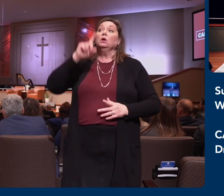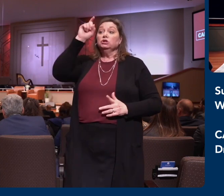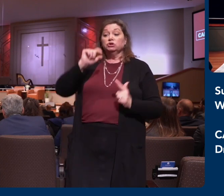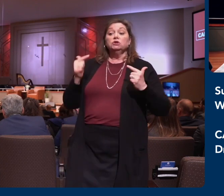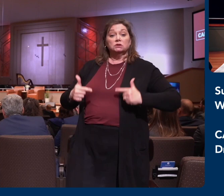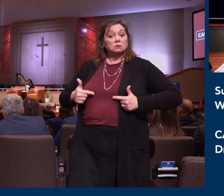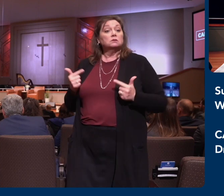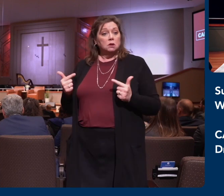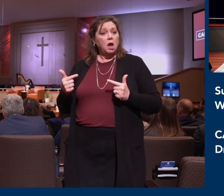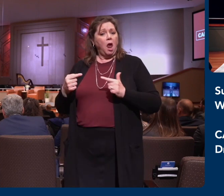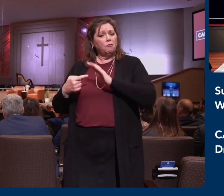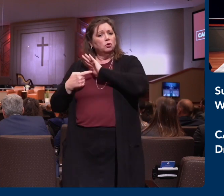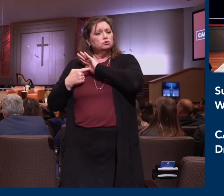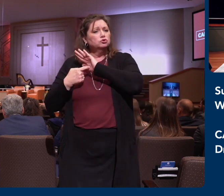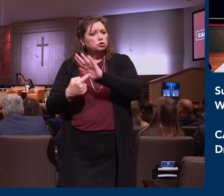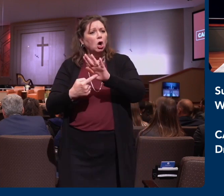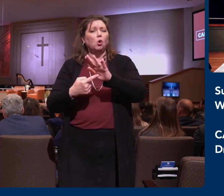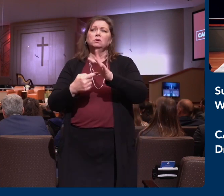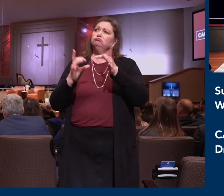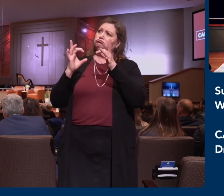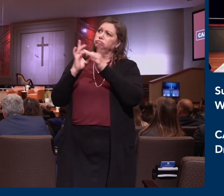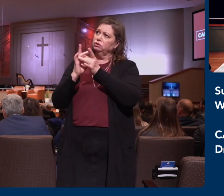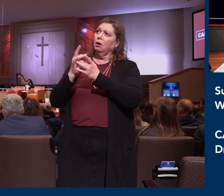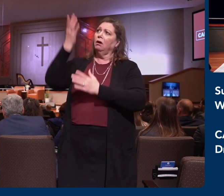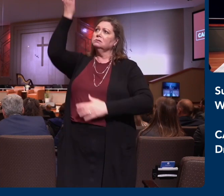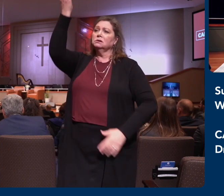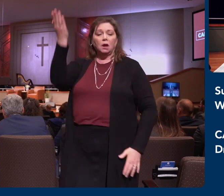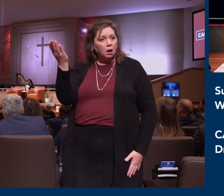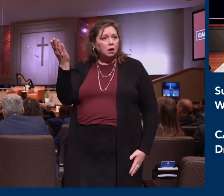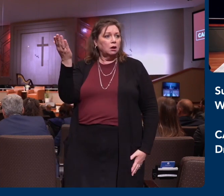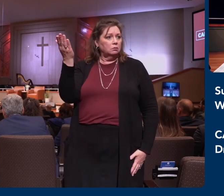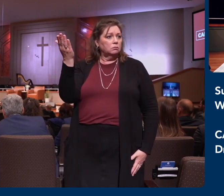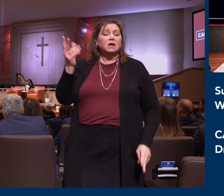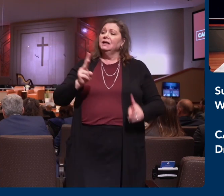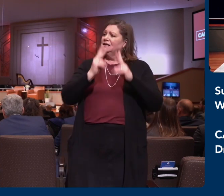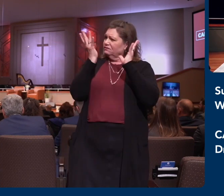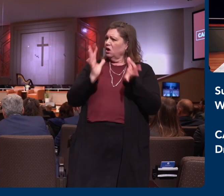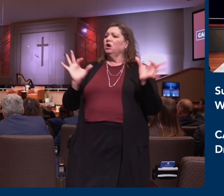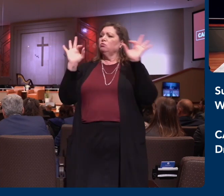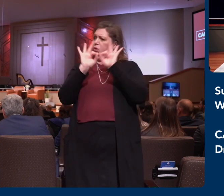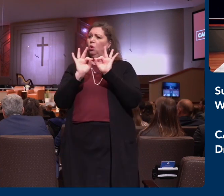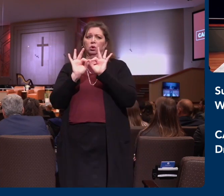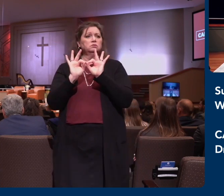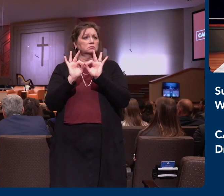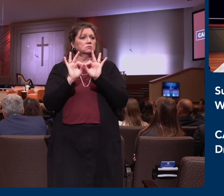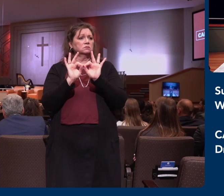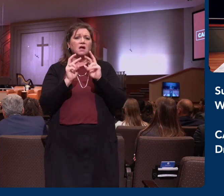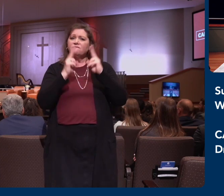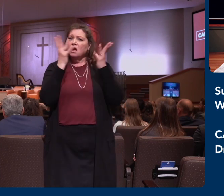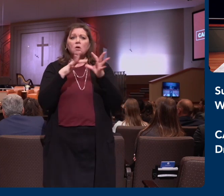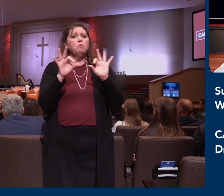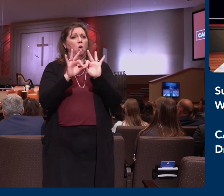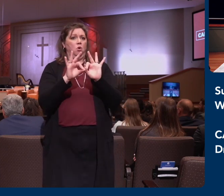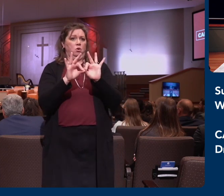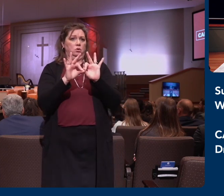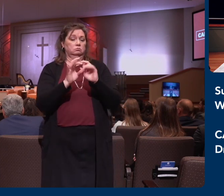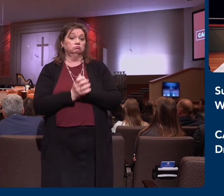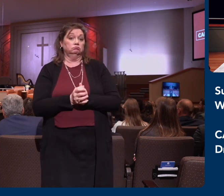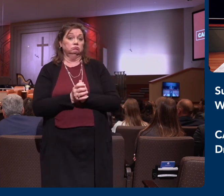that are in Jesus Christ. And these are all very important truths. But tonight, I want you to see from